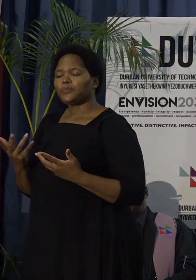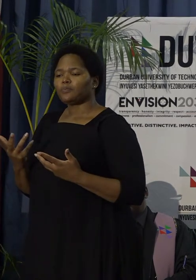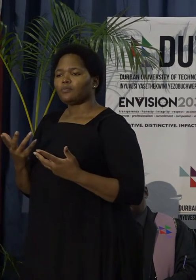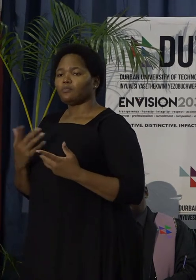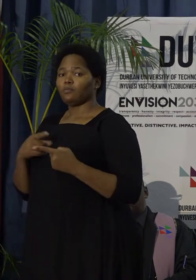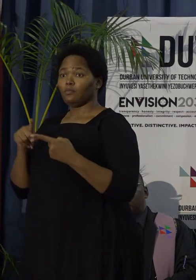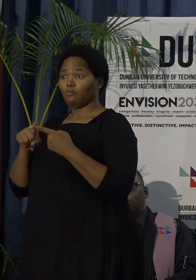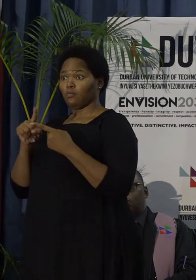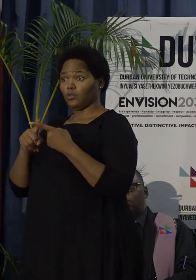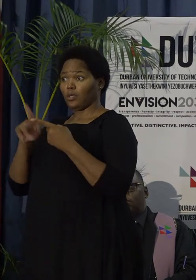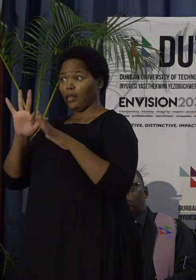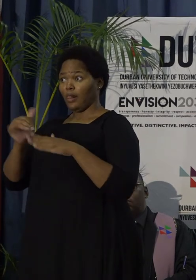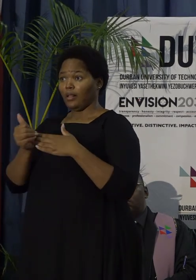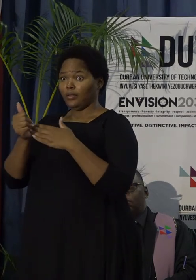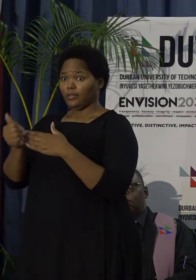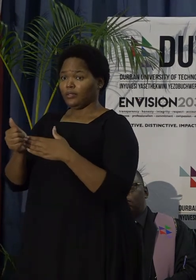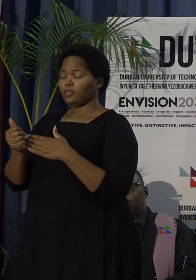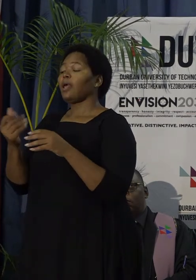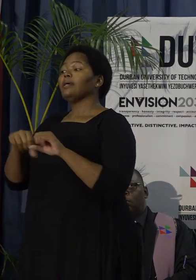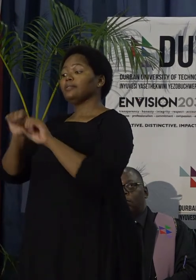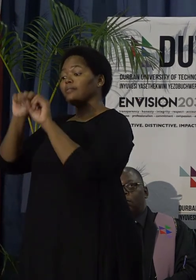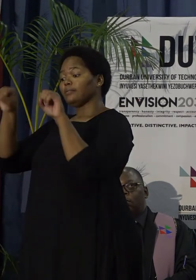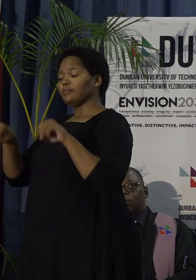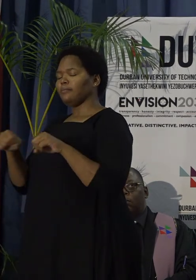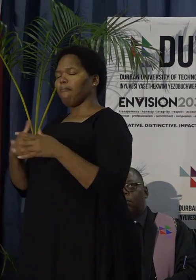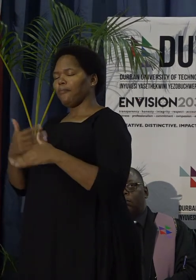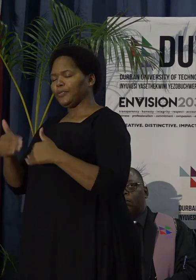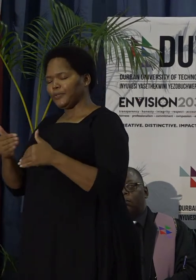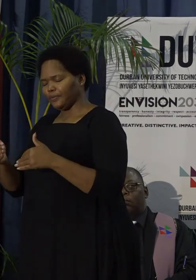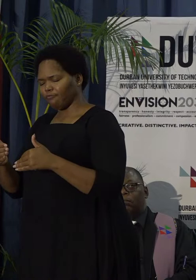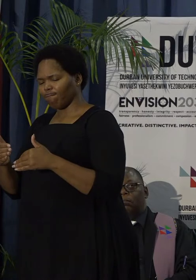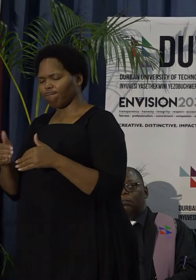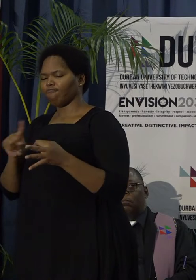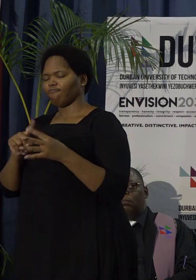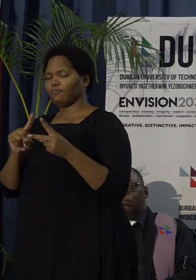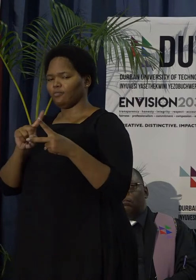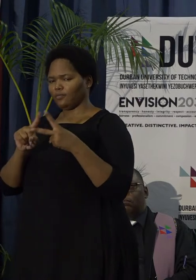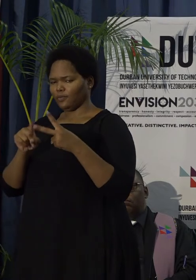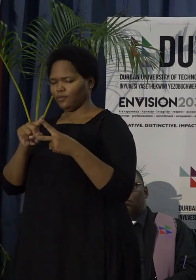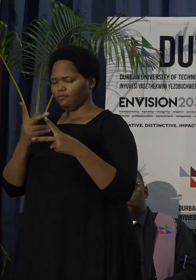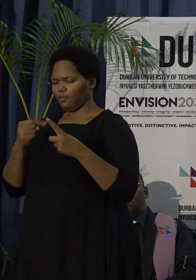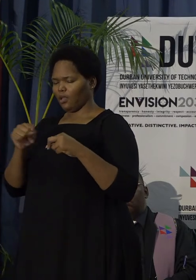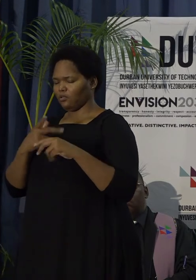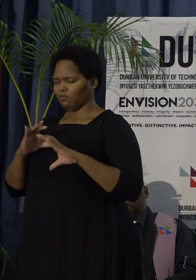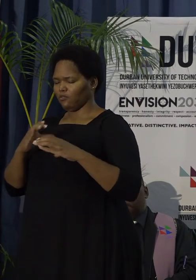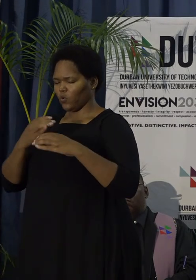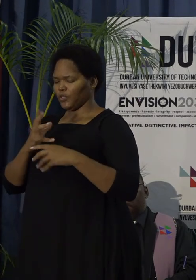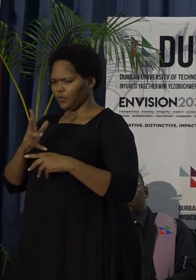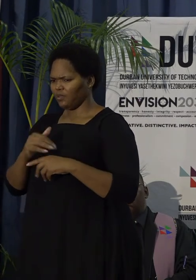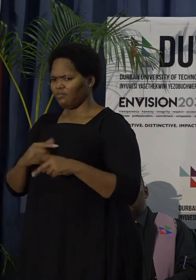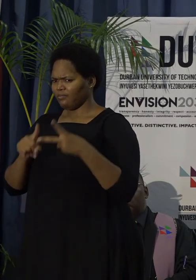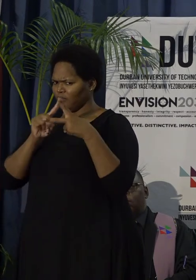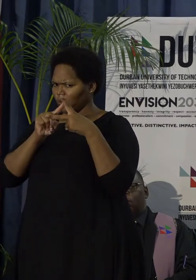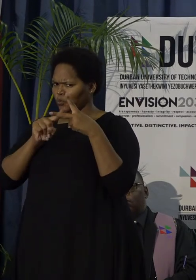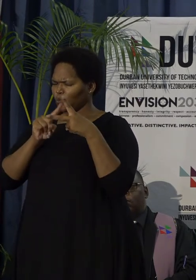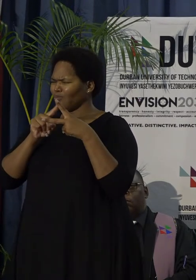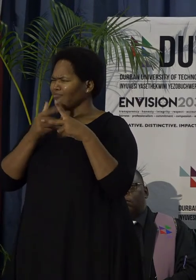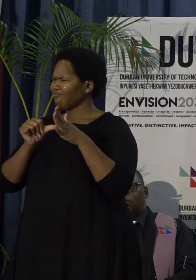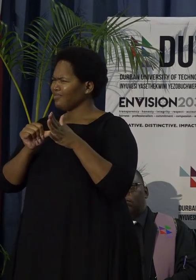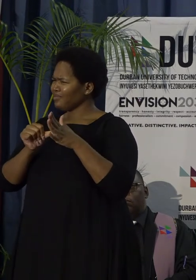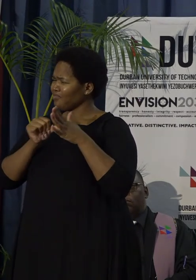stewardship systems and processes, are actually catalysts for such